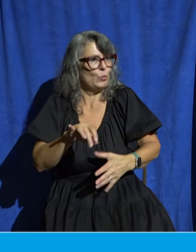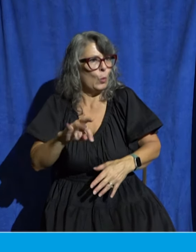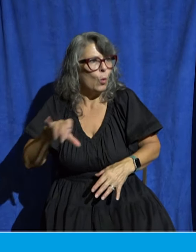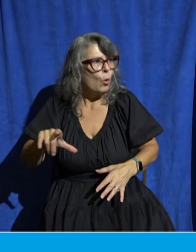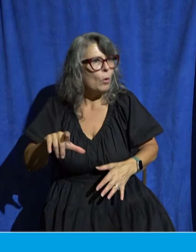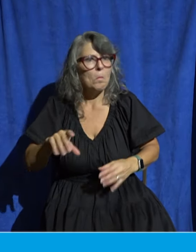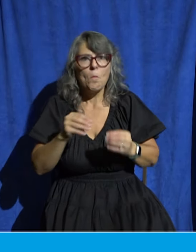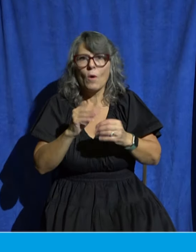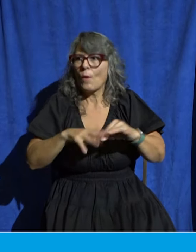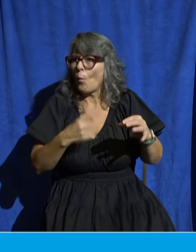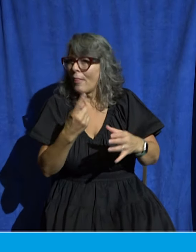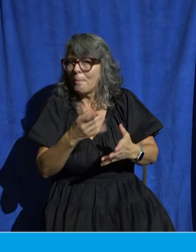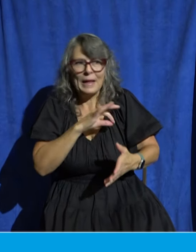if I would have known this thing did that.